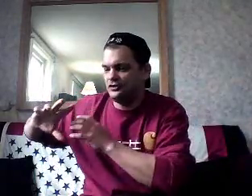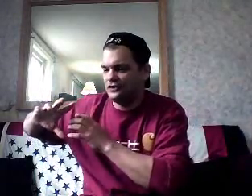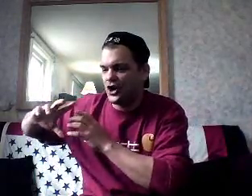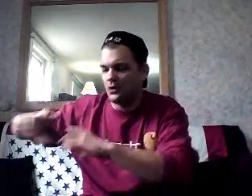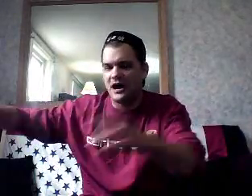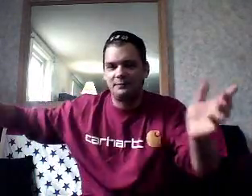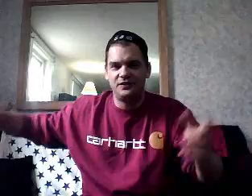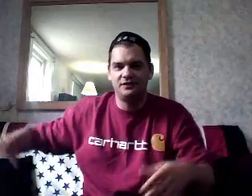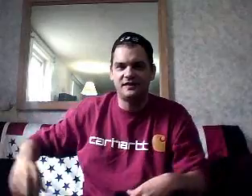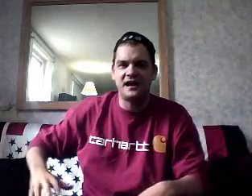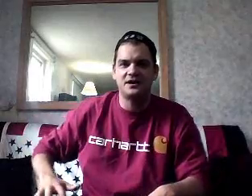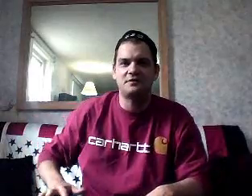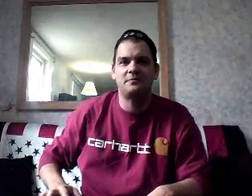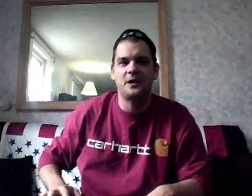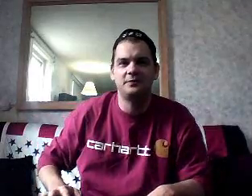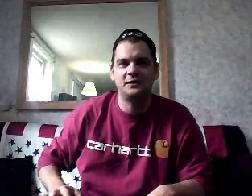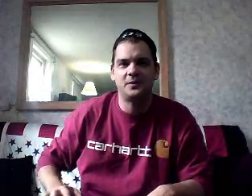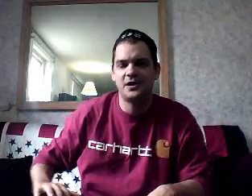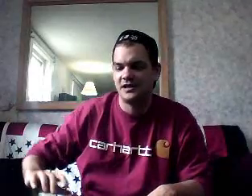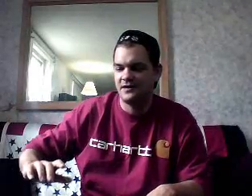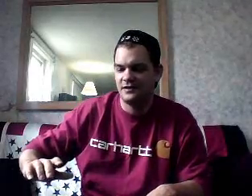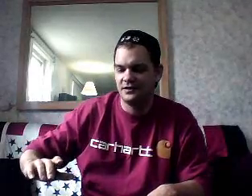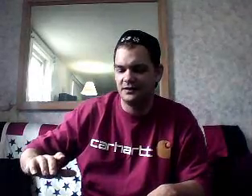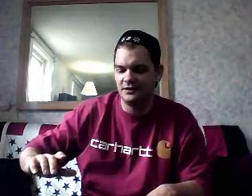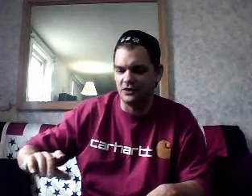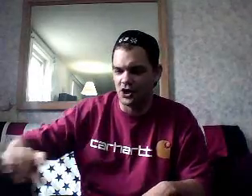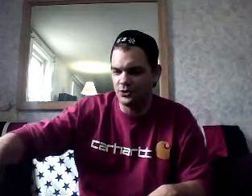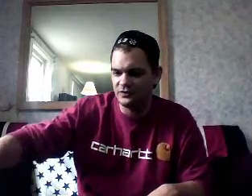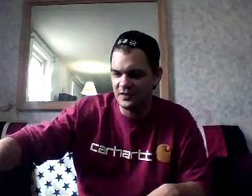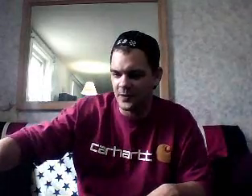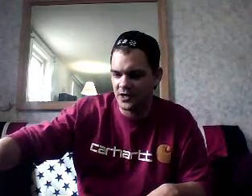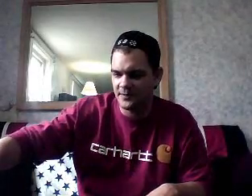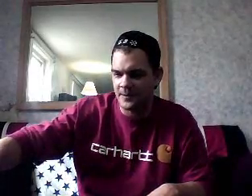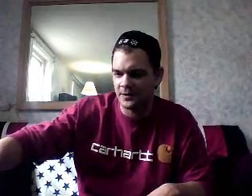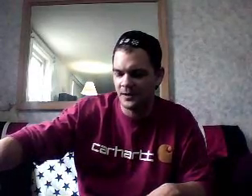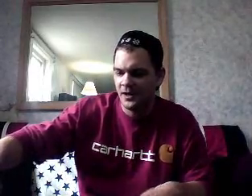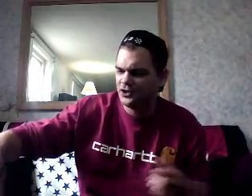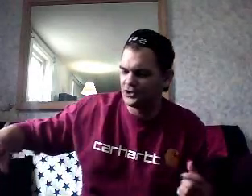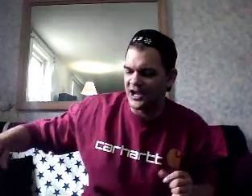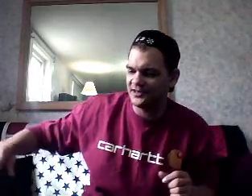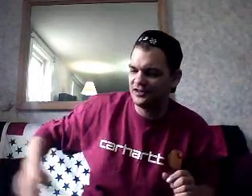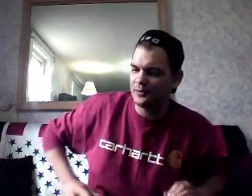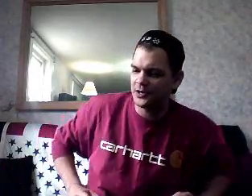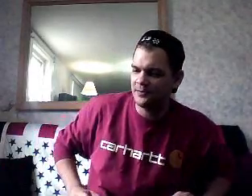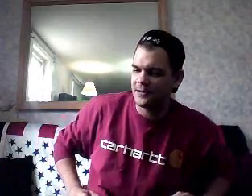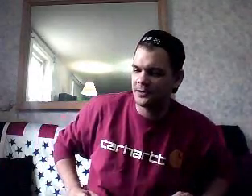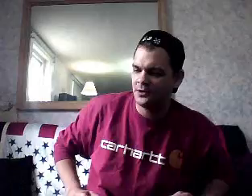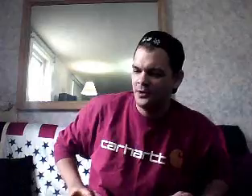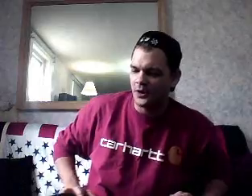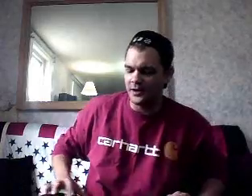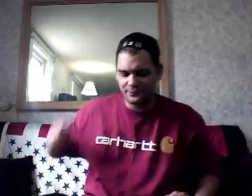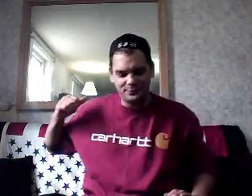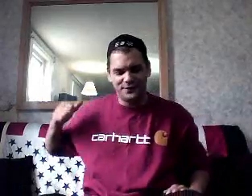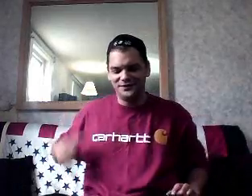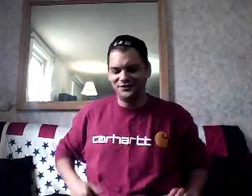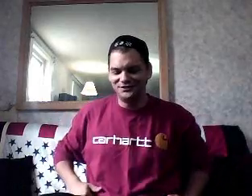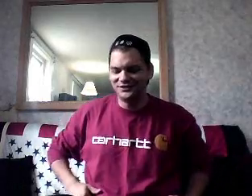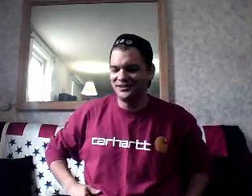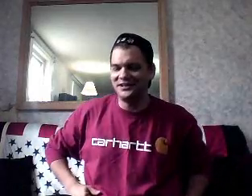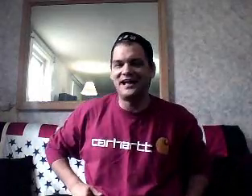just co-opt the entire Republican Party. Are you a Tea Party member? You're not a Tea Party member? Oh, well, you're going to